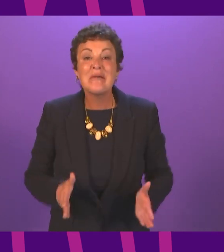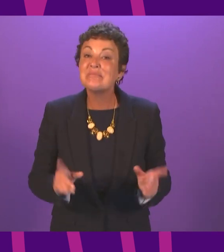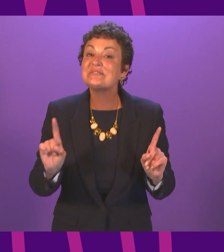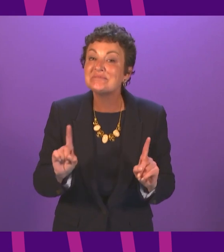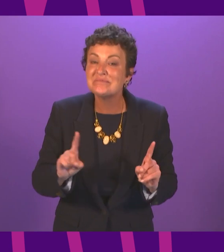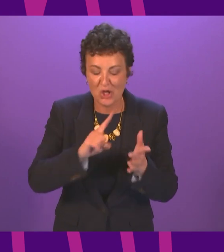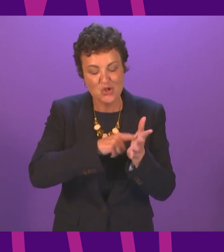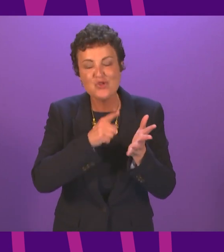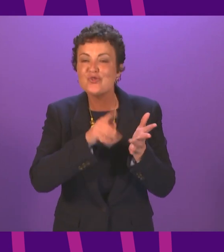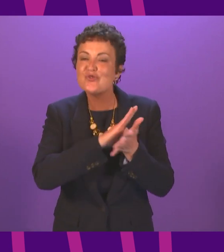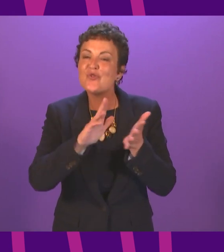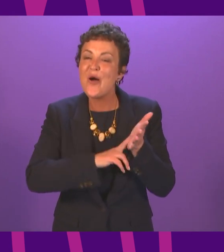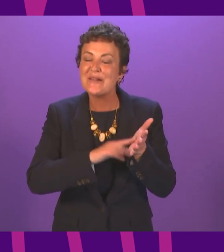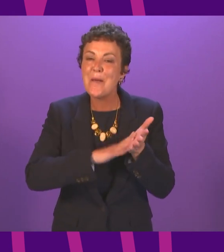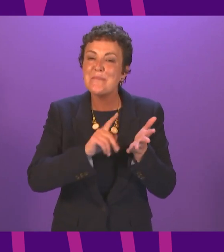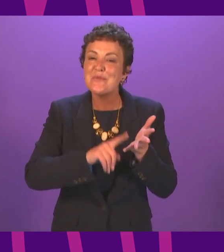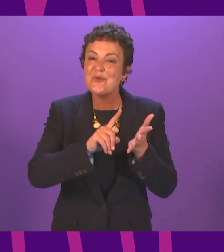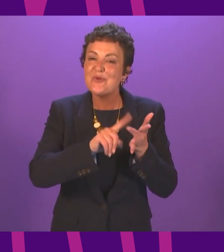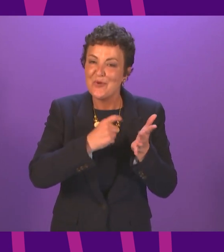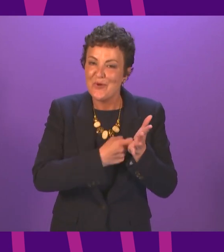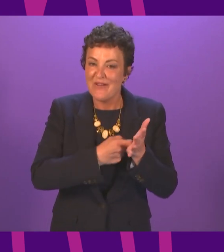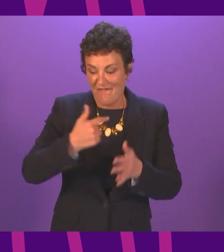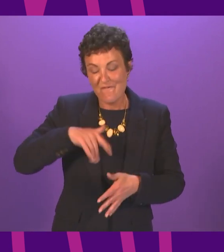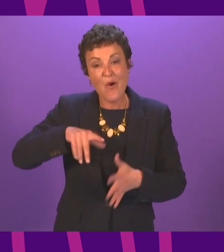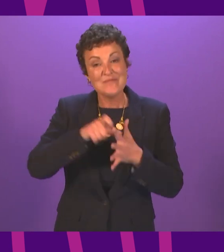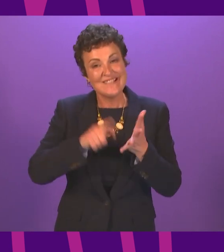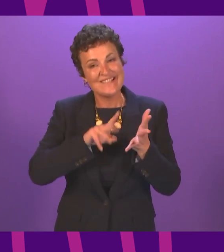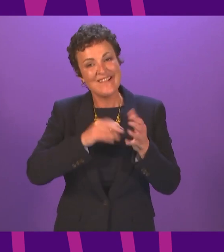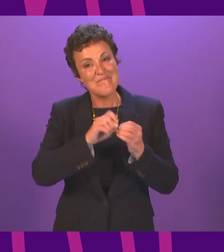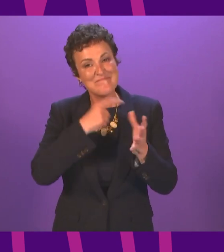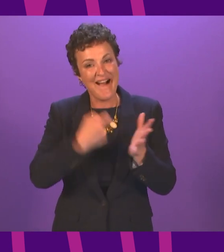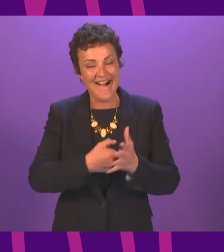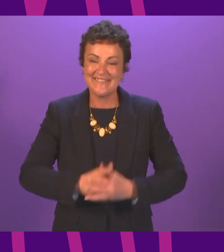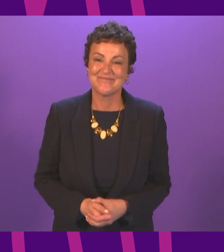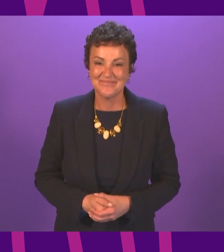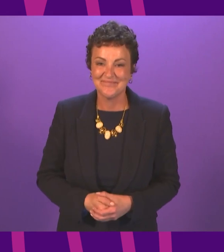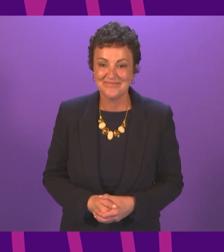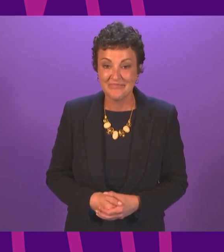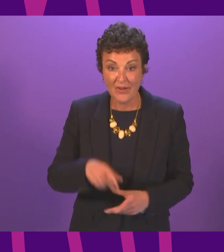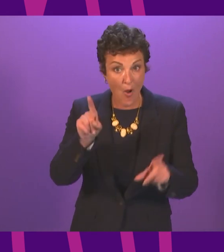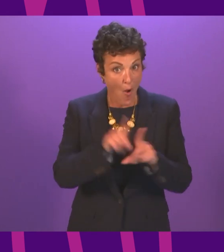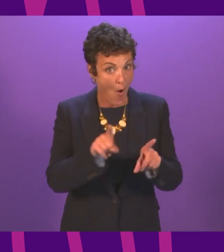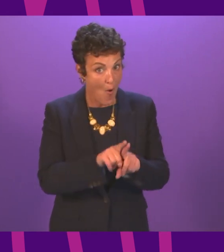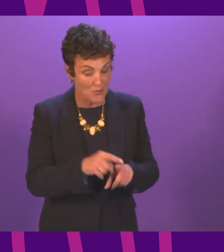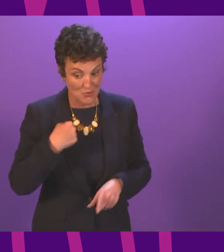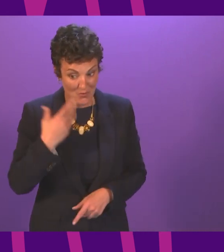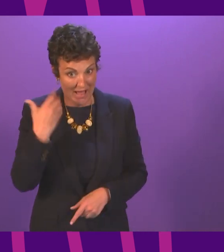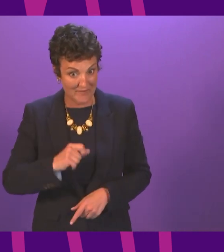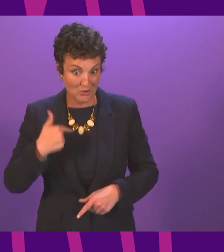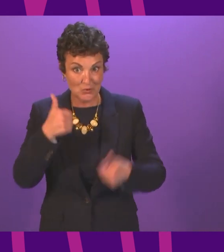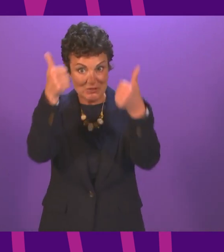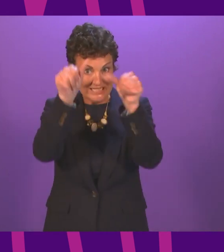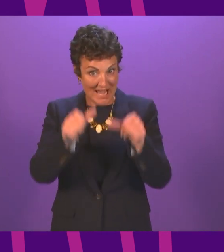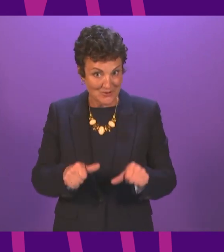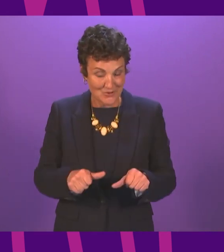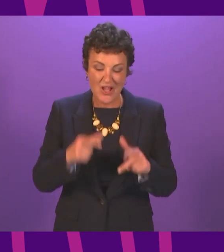of John Muir in my hometown of Dunbar and our latest addition is the Dunbar a statue which is there to honour